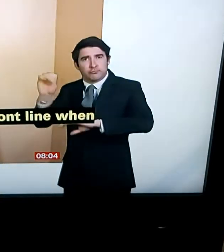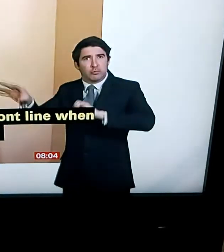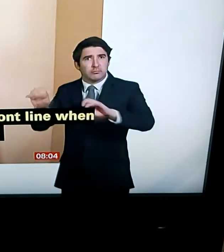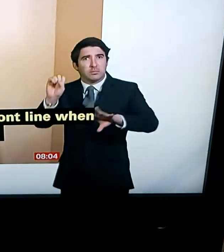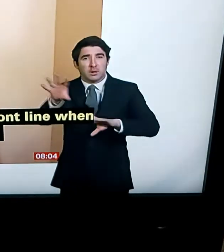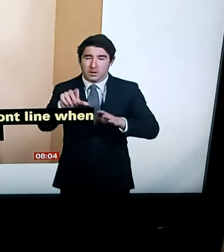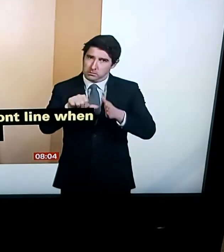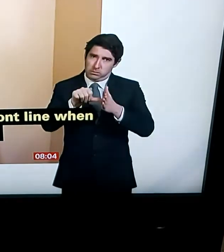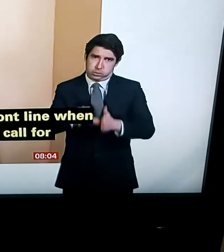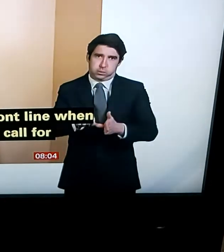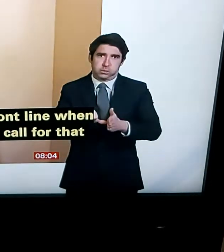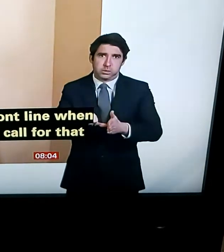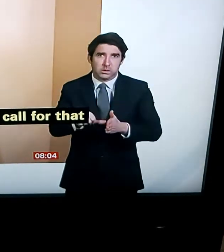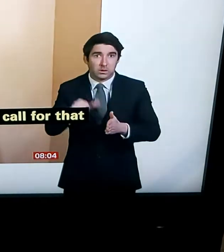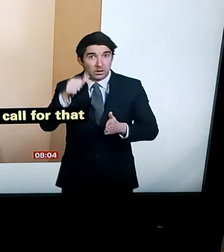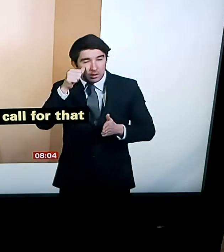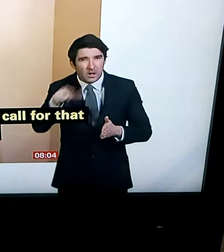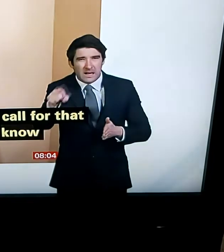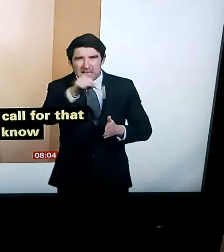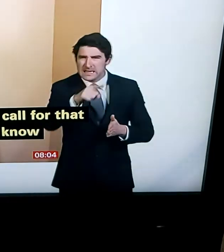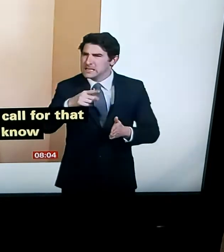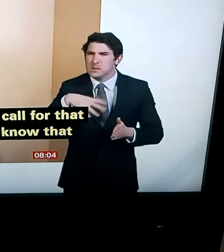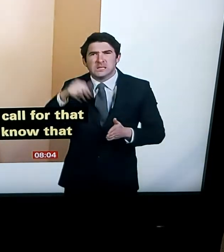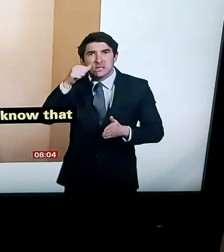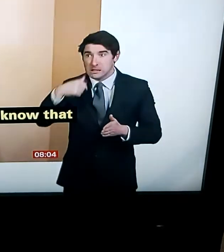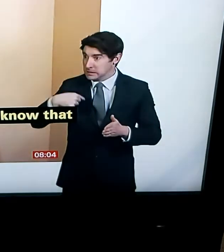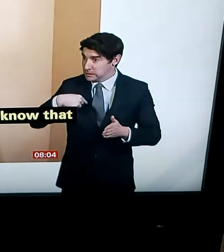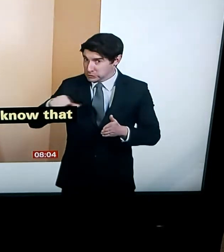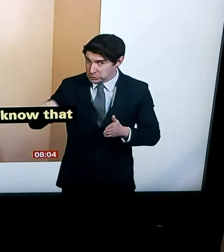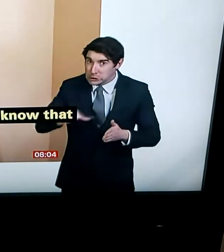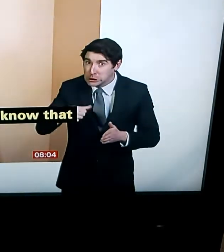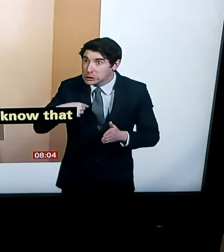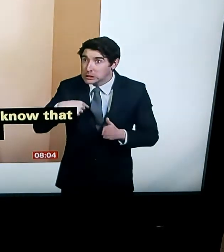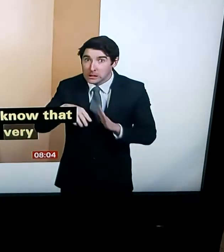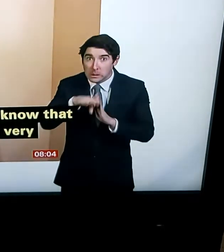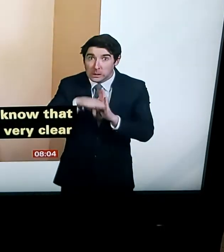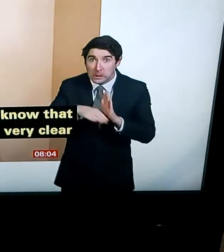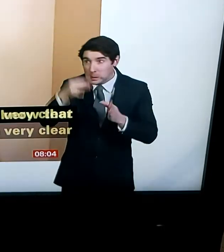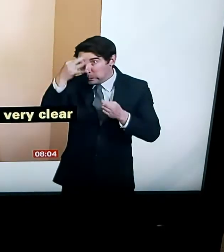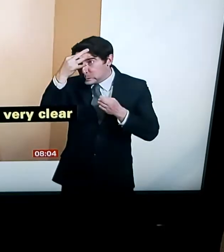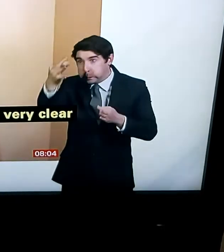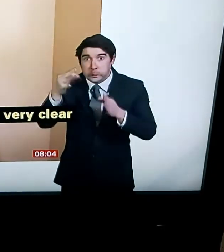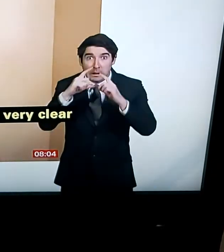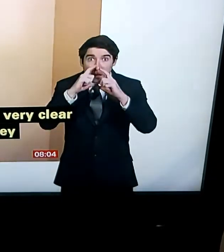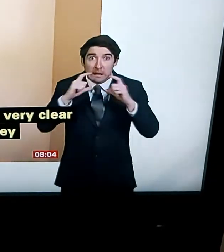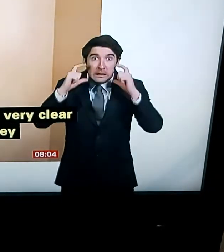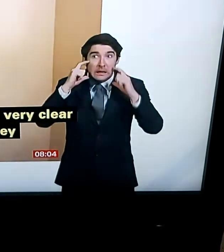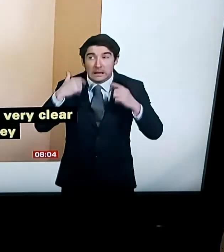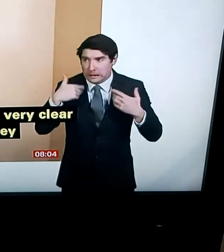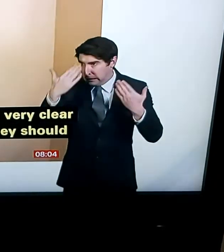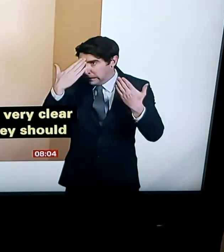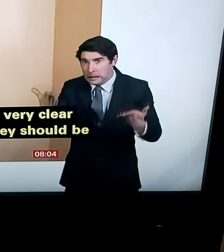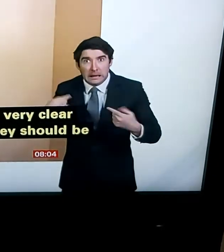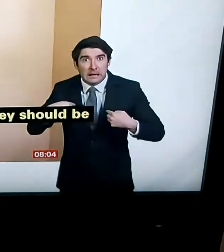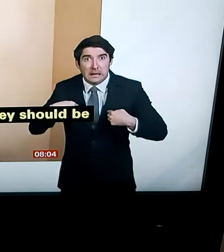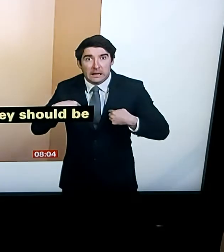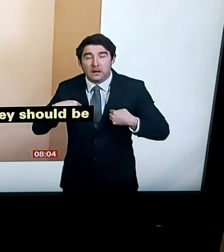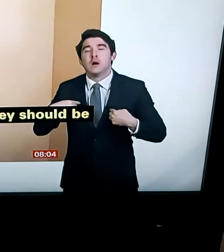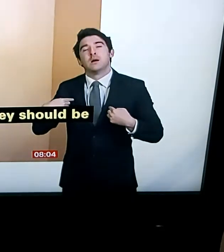I know that people want to have very clear guidelines on when they should be using PPE and what. So we're looking again to make sure those guidelines are clear